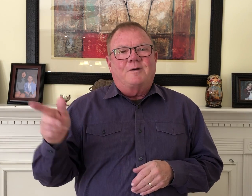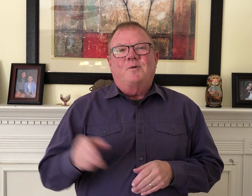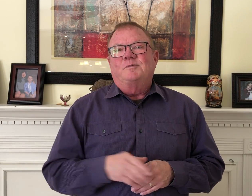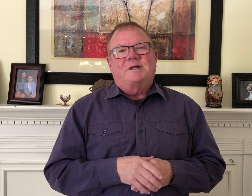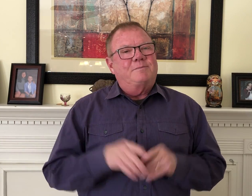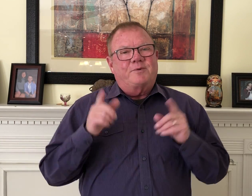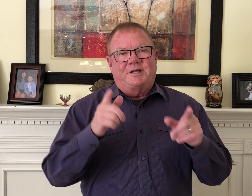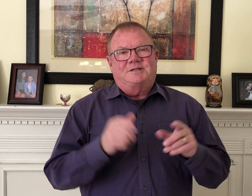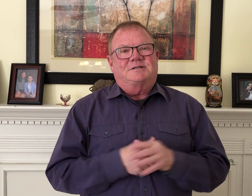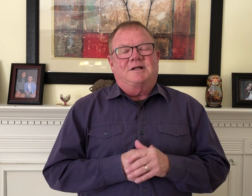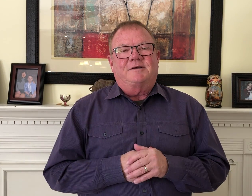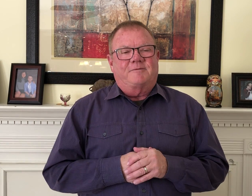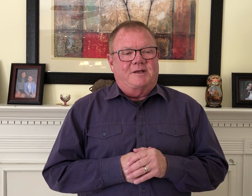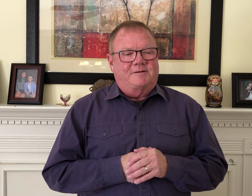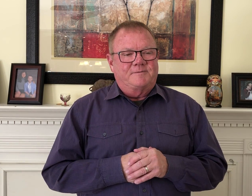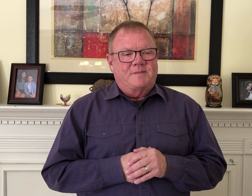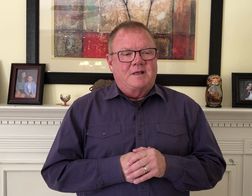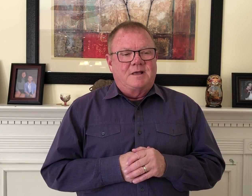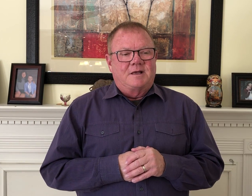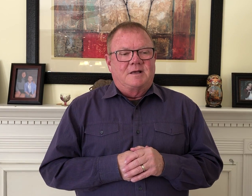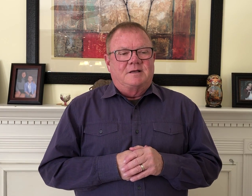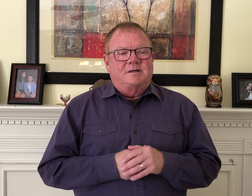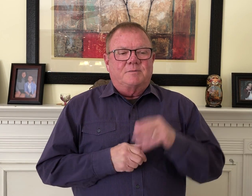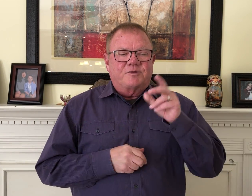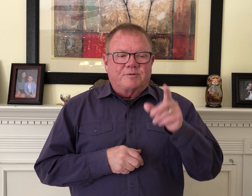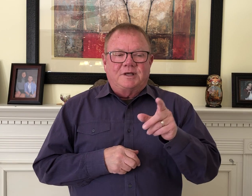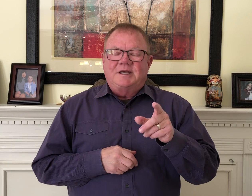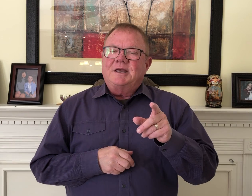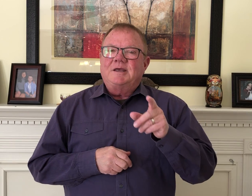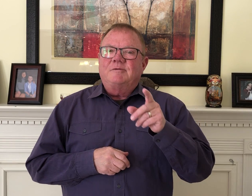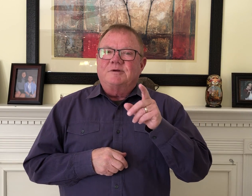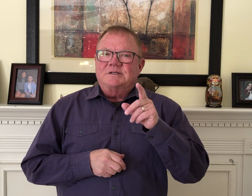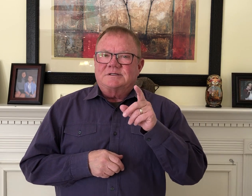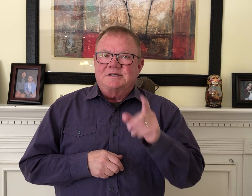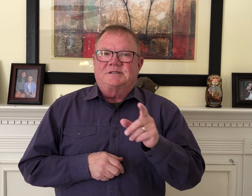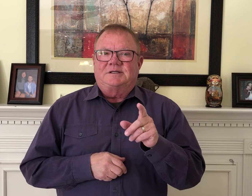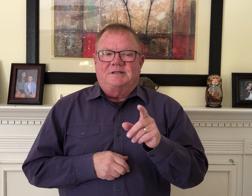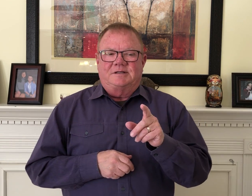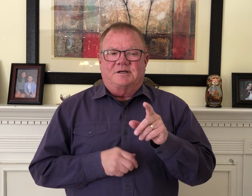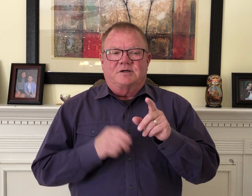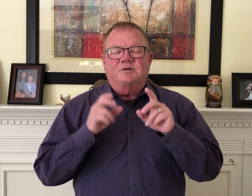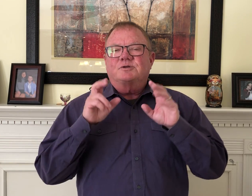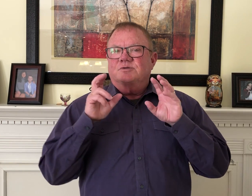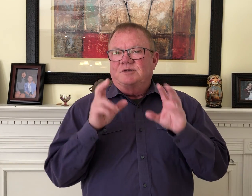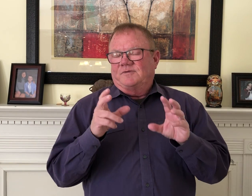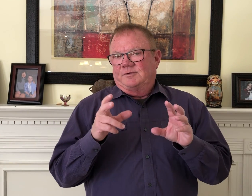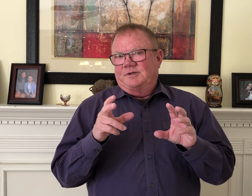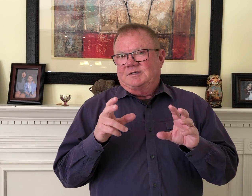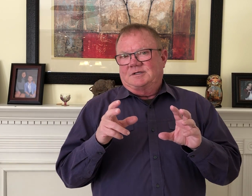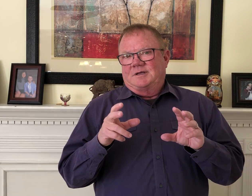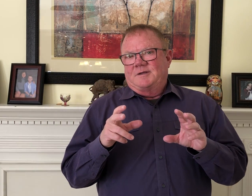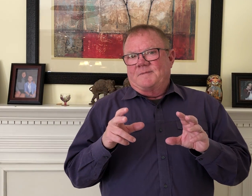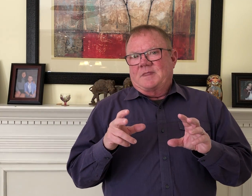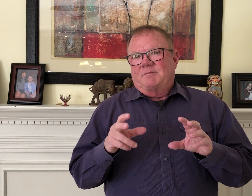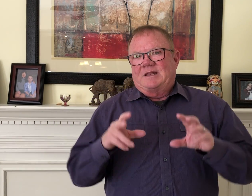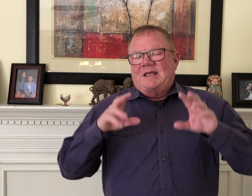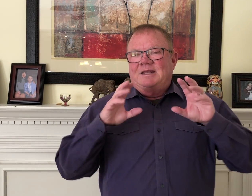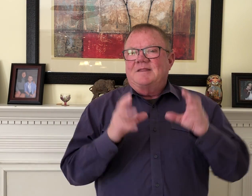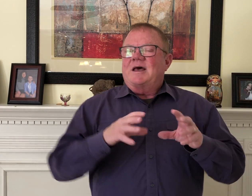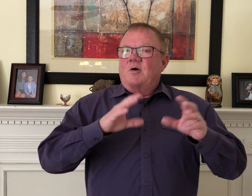home and prayed just like regular. Number three, he resisted culture's influence. And he did that